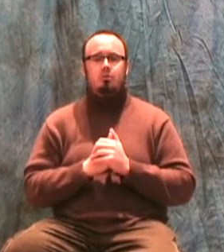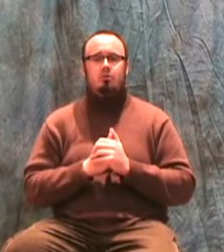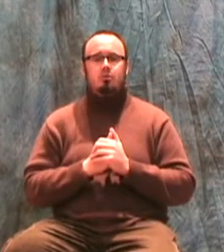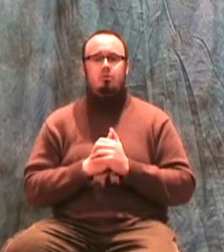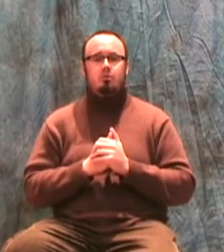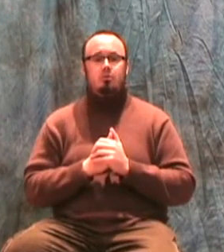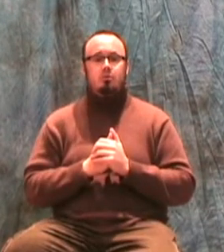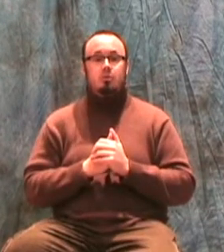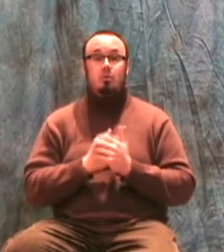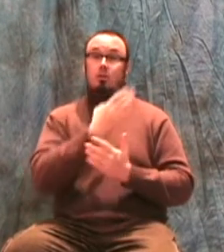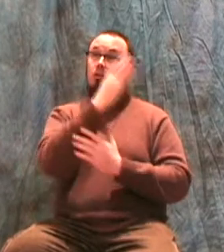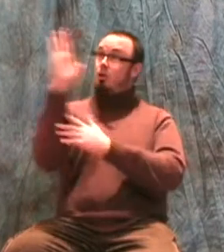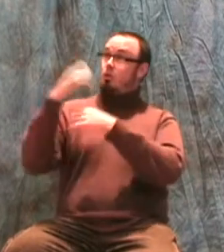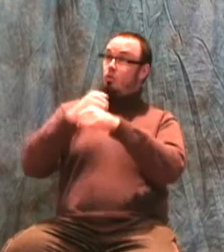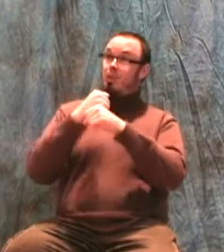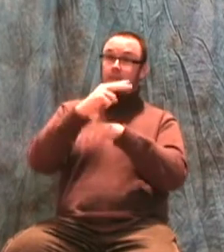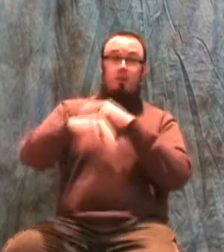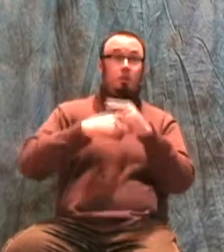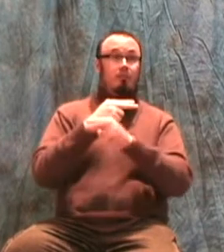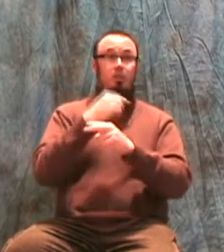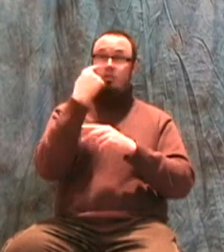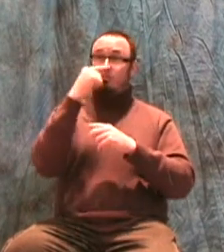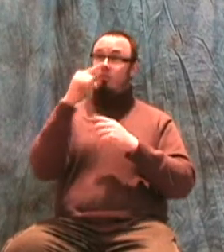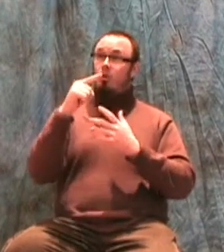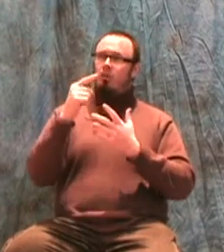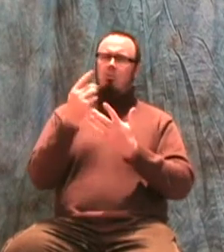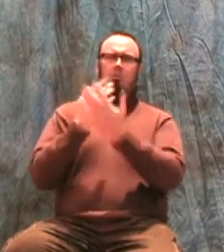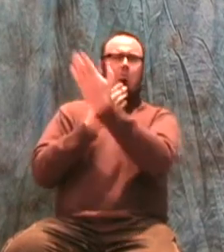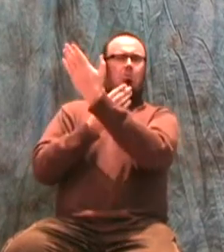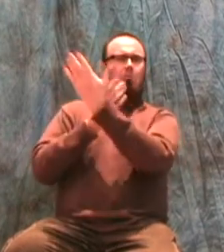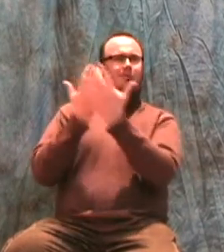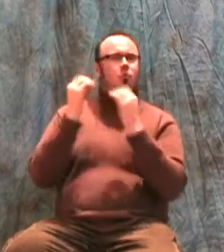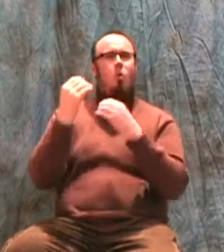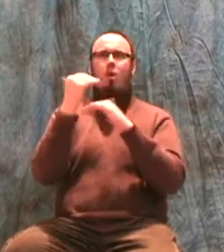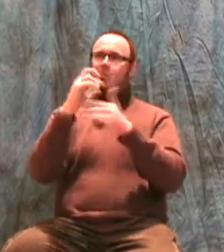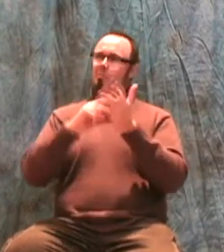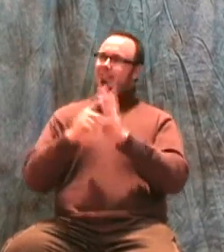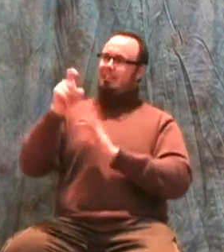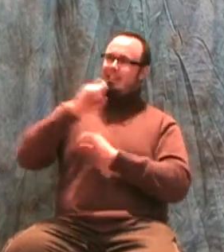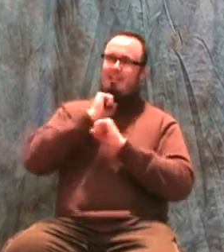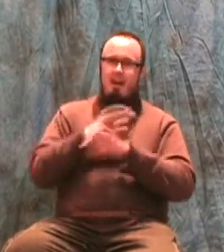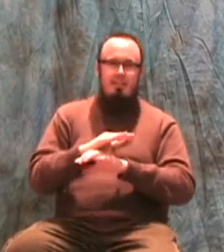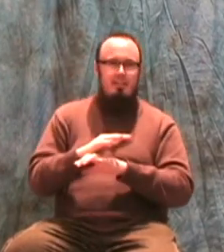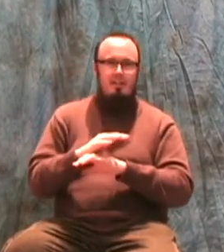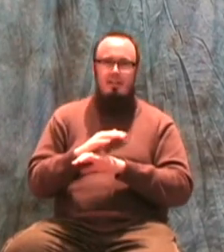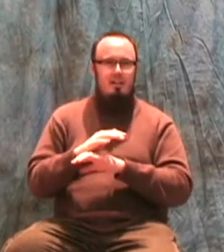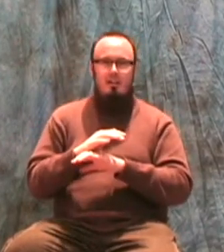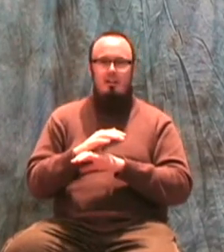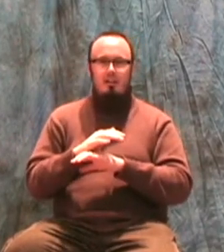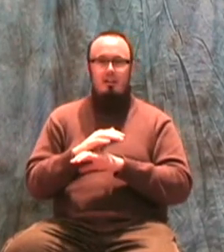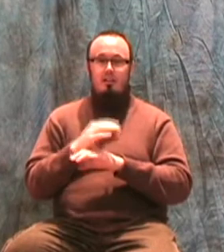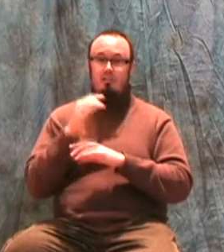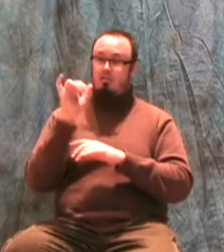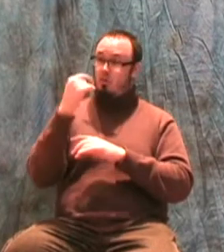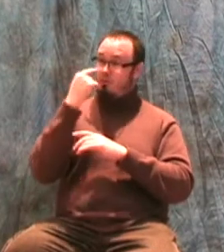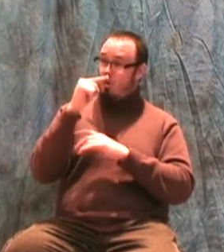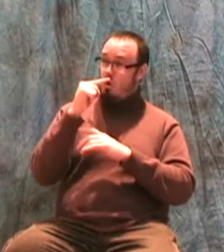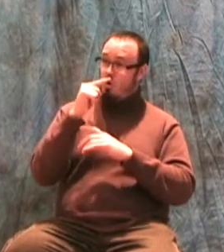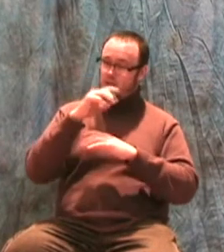Why did God create the universe? If he is infinite then he needs nothing It could not have been to fill any need